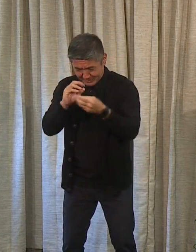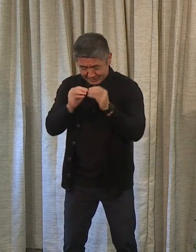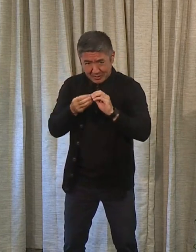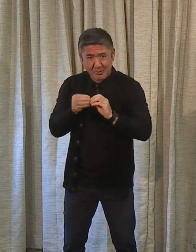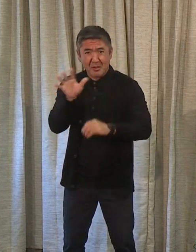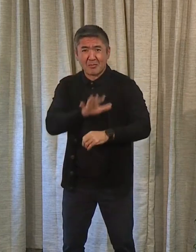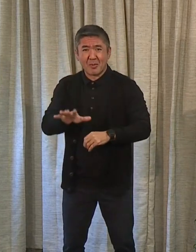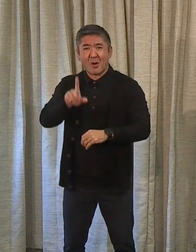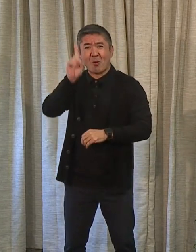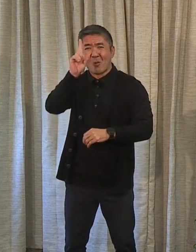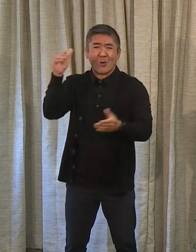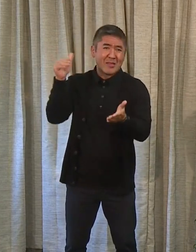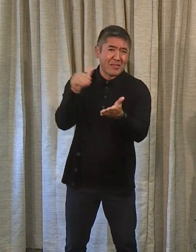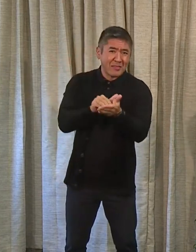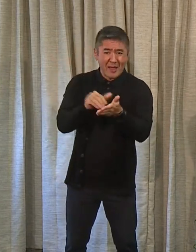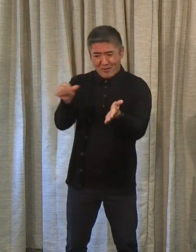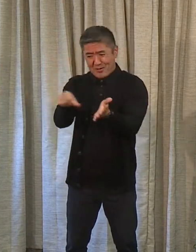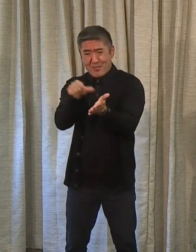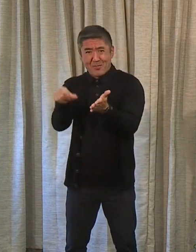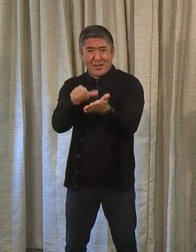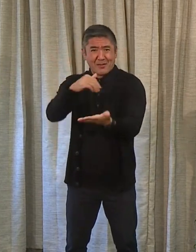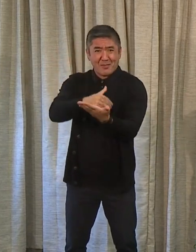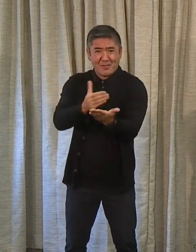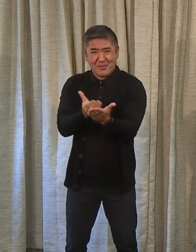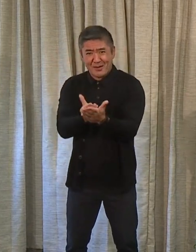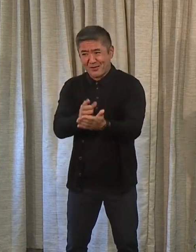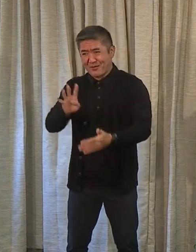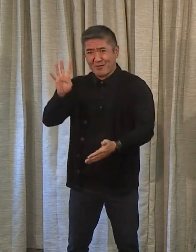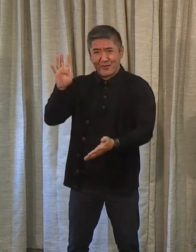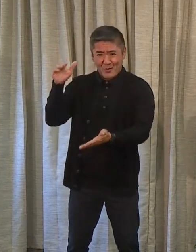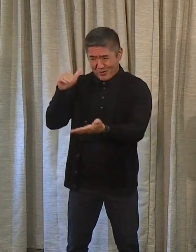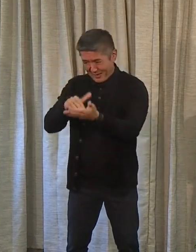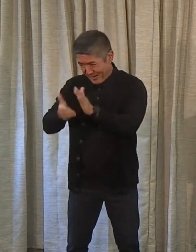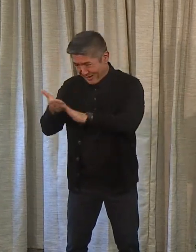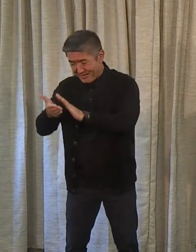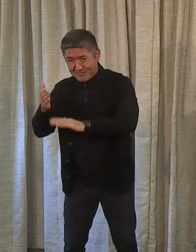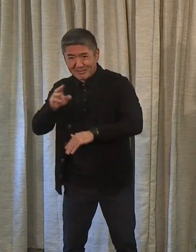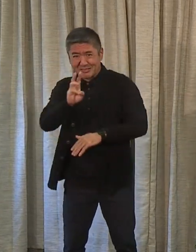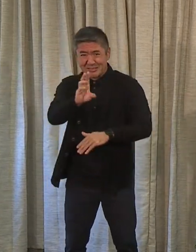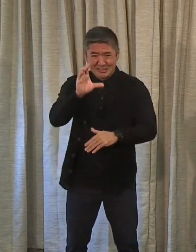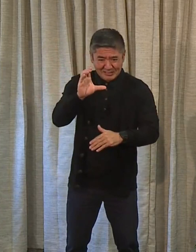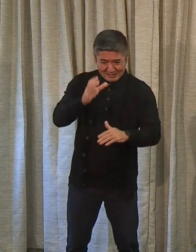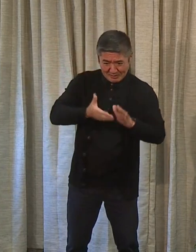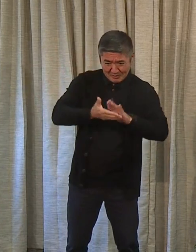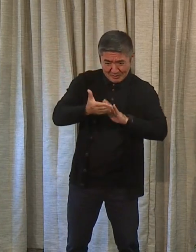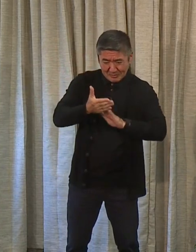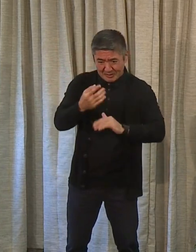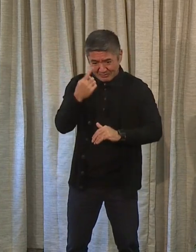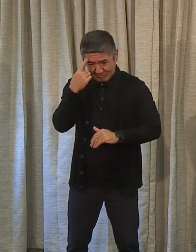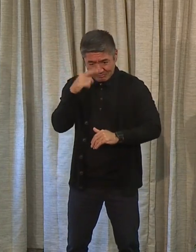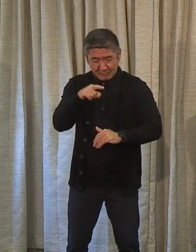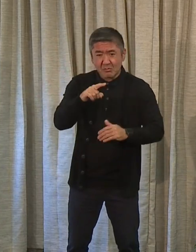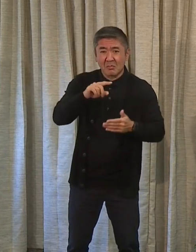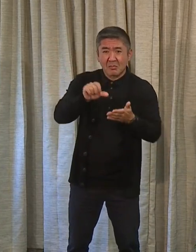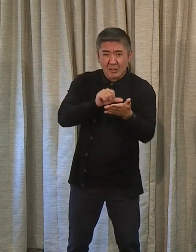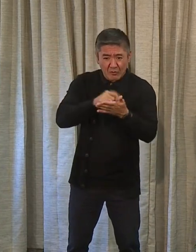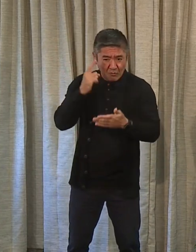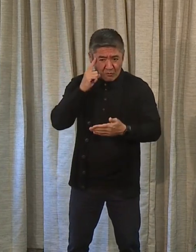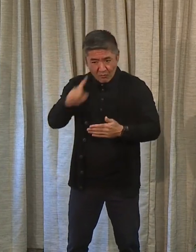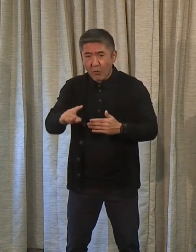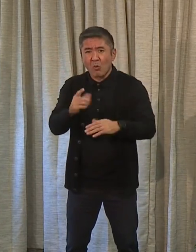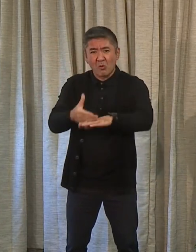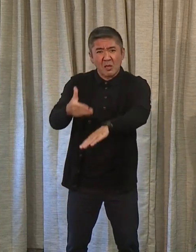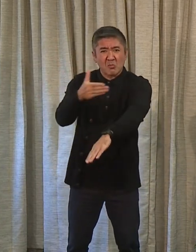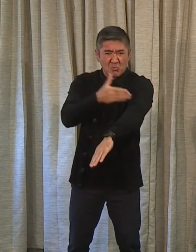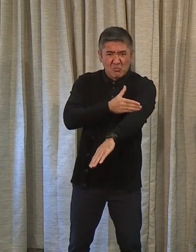nearly 1,000 pages of budgets. Some 400 in our operating and nearly 600 pages for our capital improvement plans.